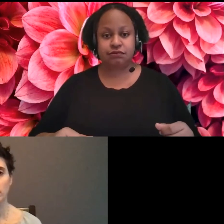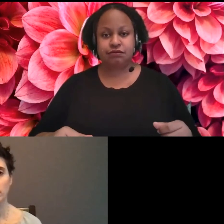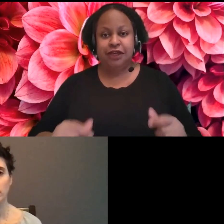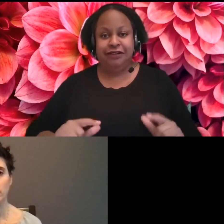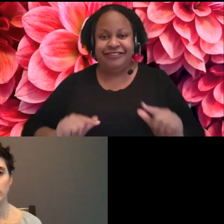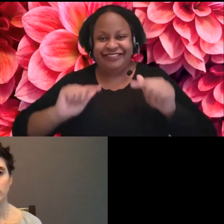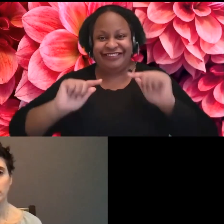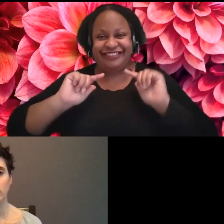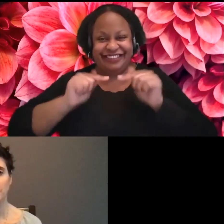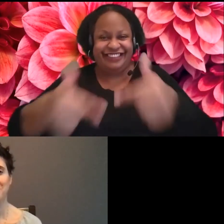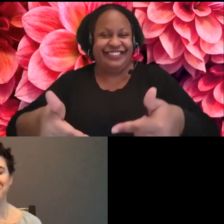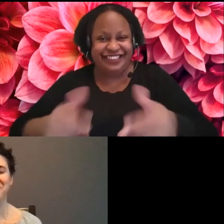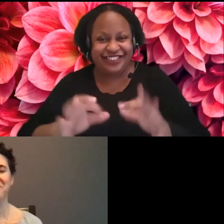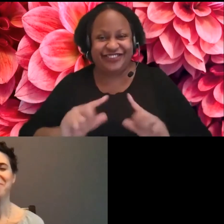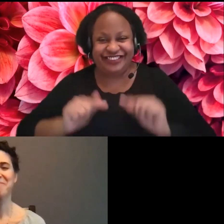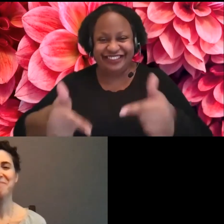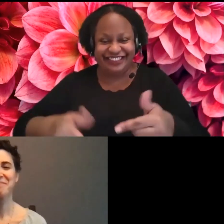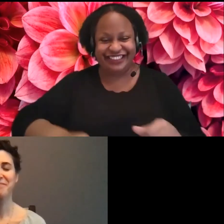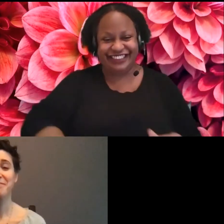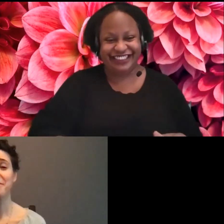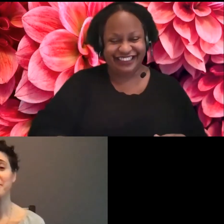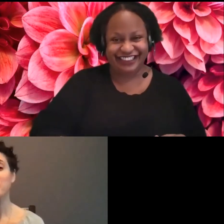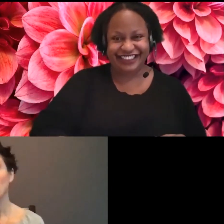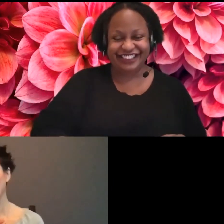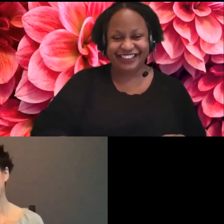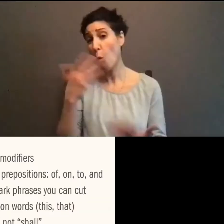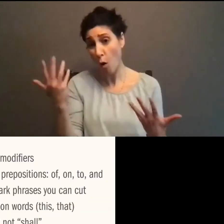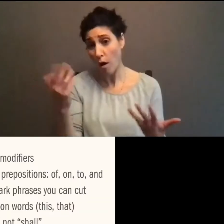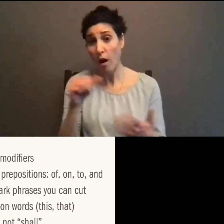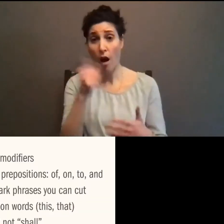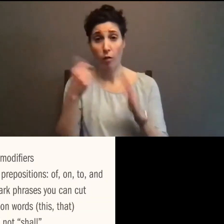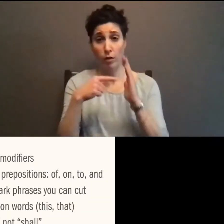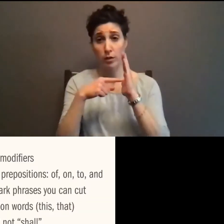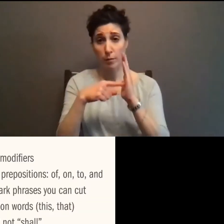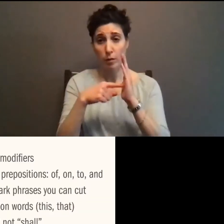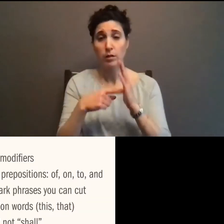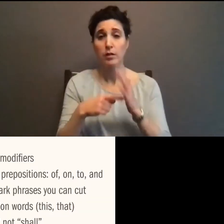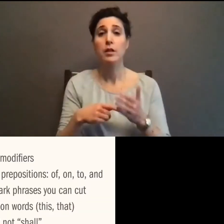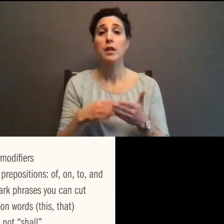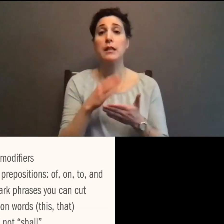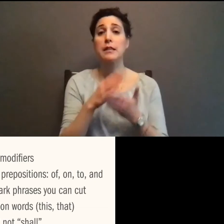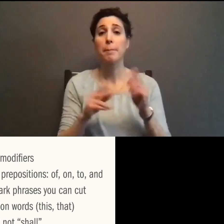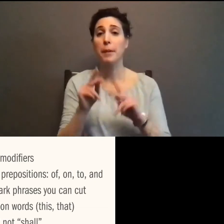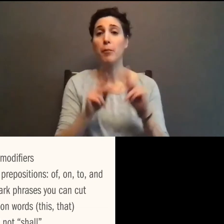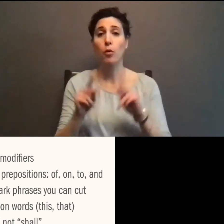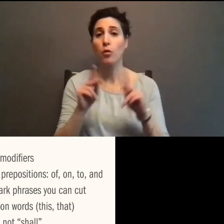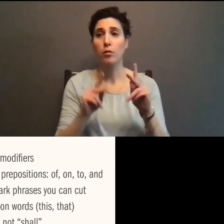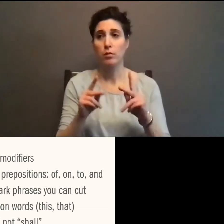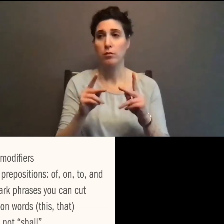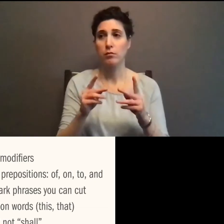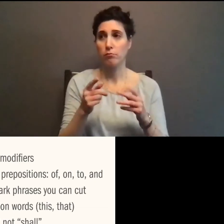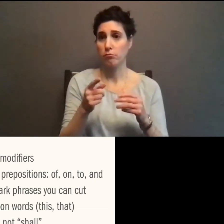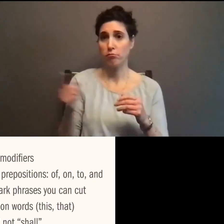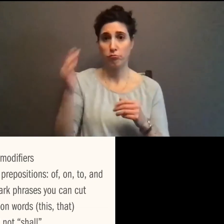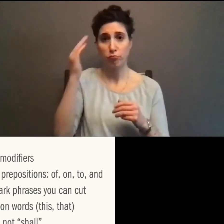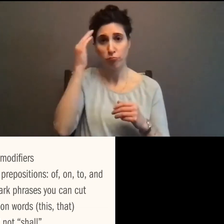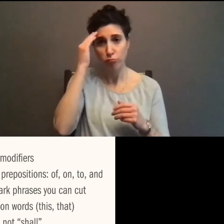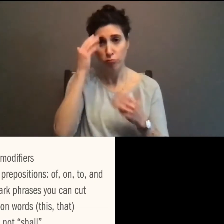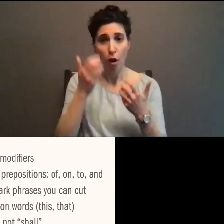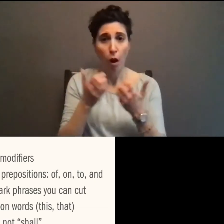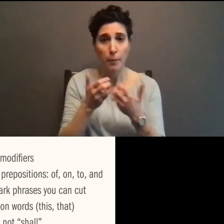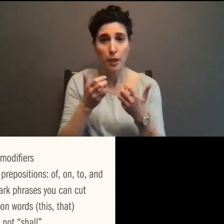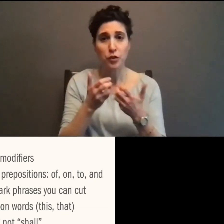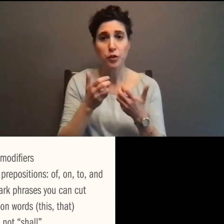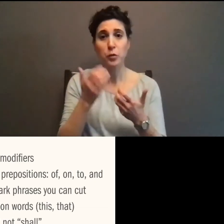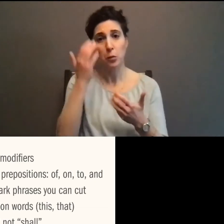as well, people who might not know what accommodations can do for them or what access looks like